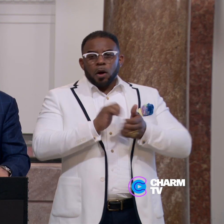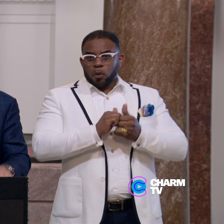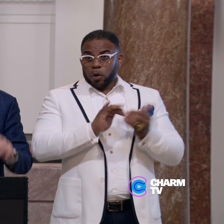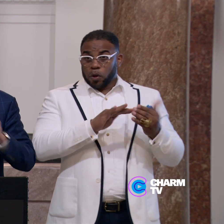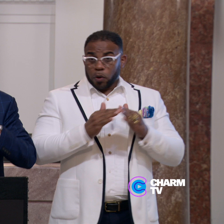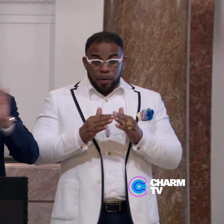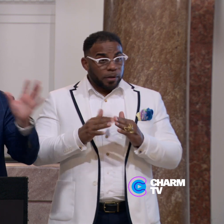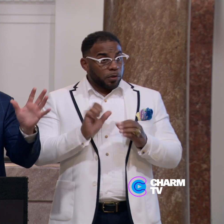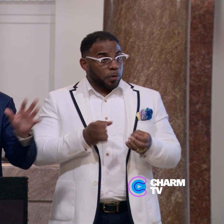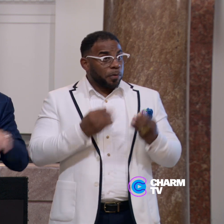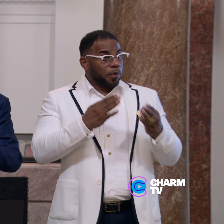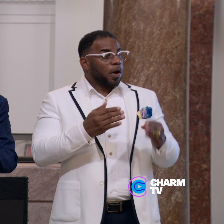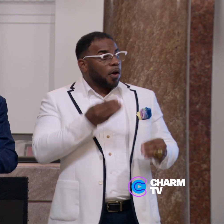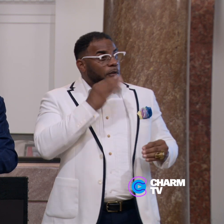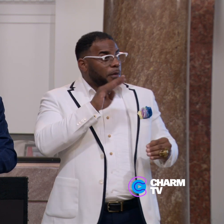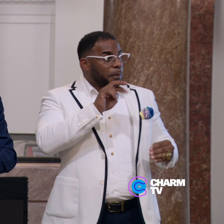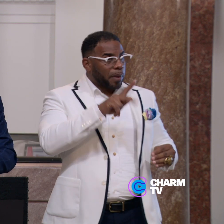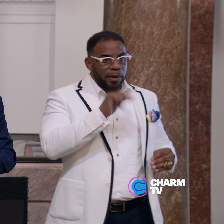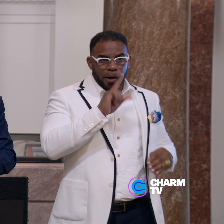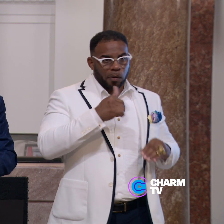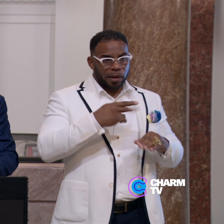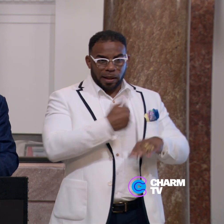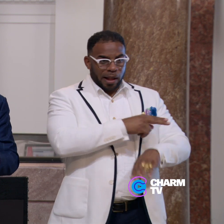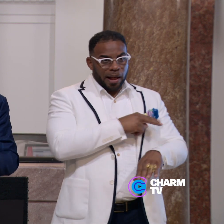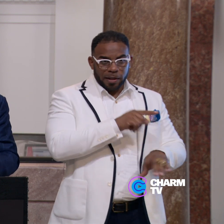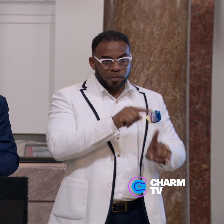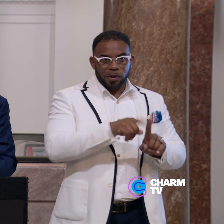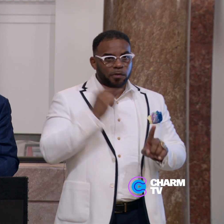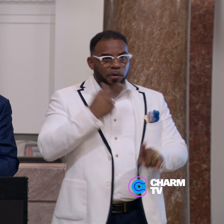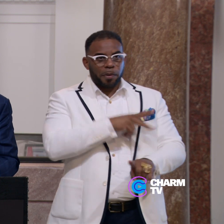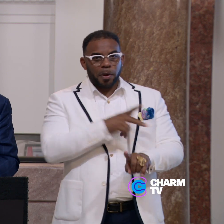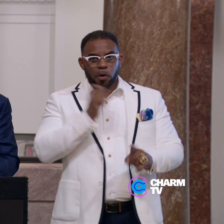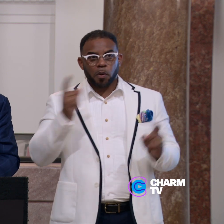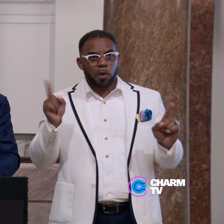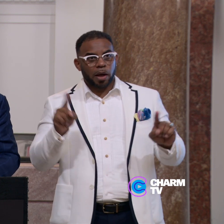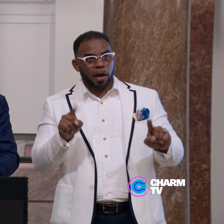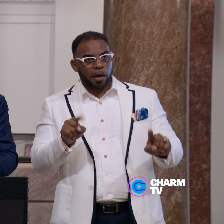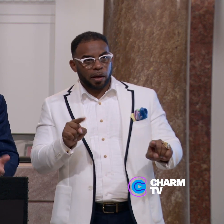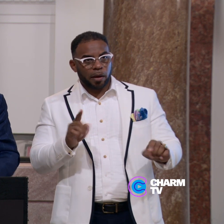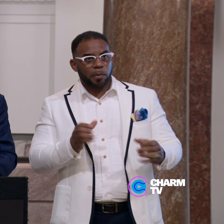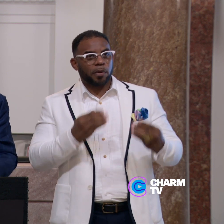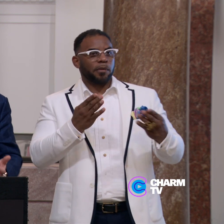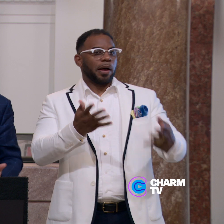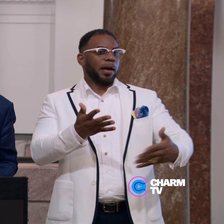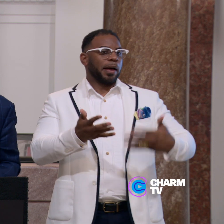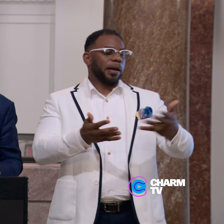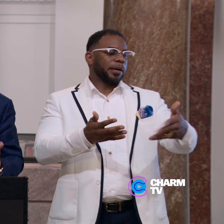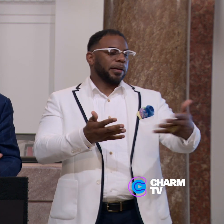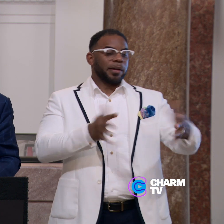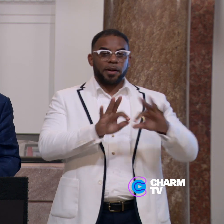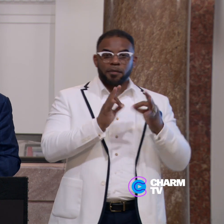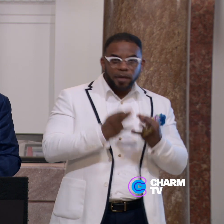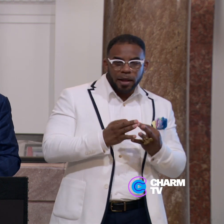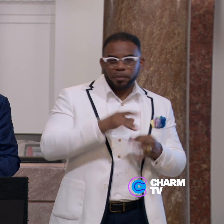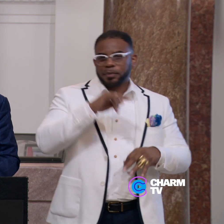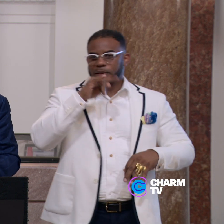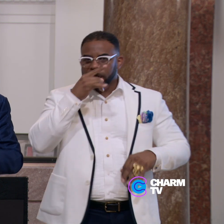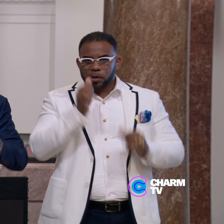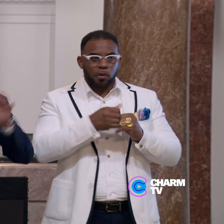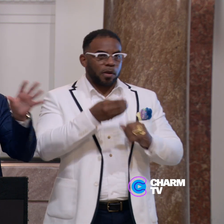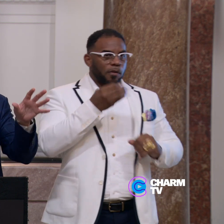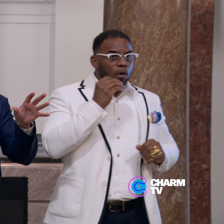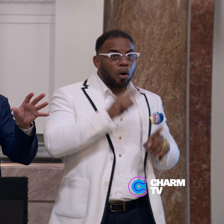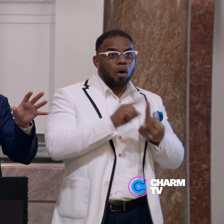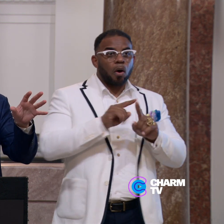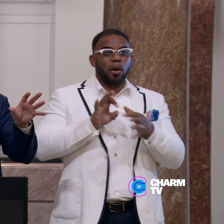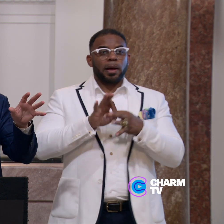our community to provide food banks, not only in our hospital for our patients who come and provide families, kids with food,